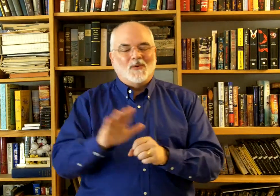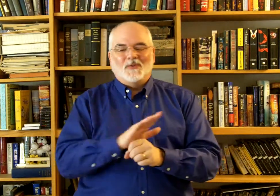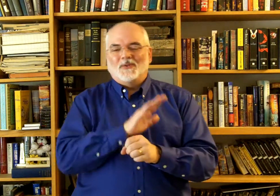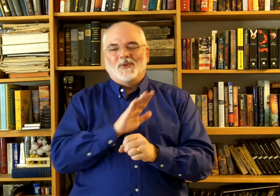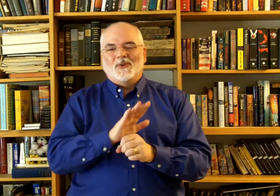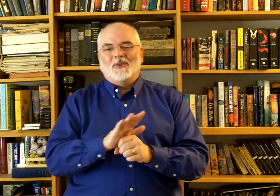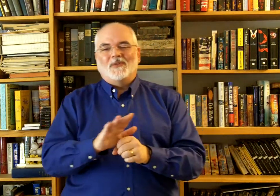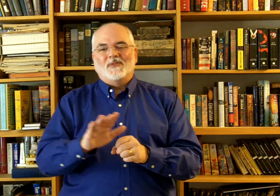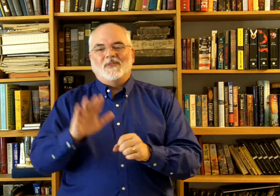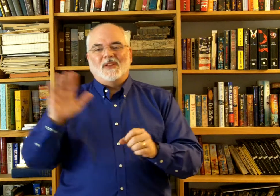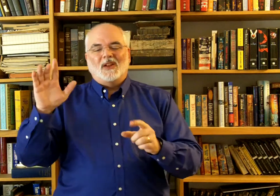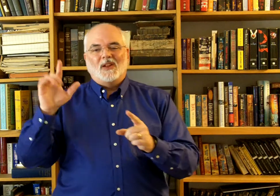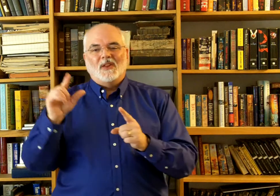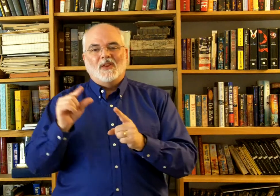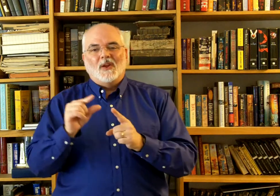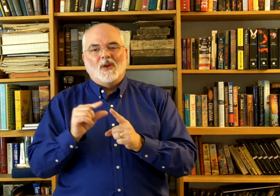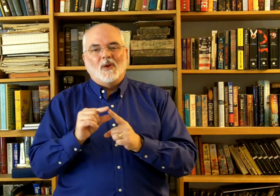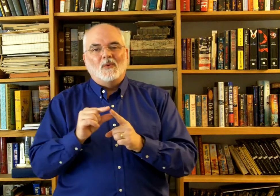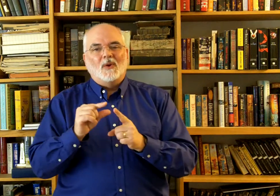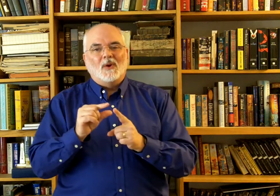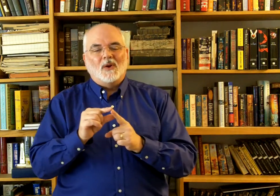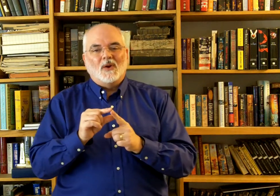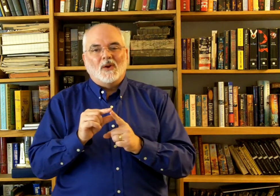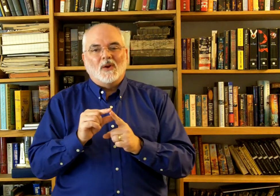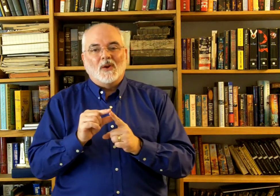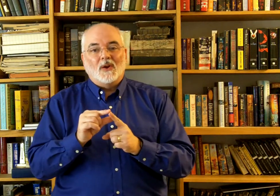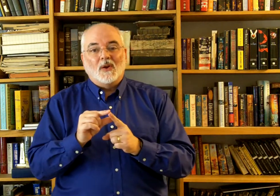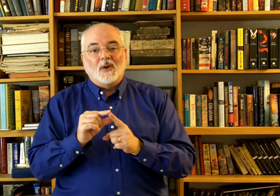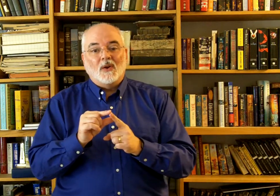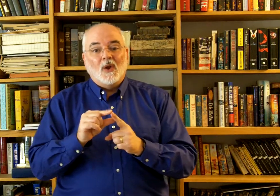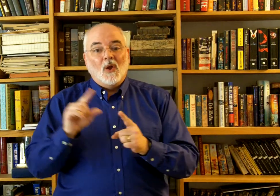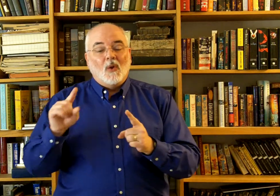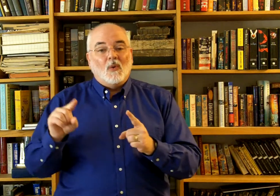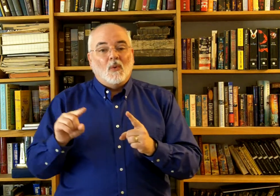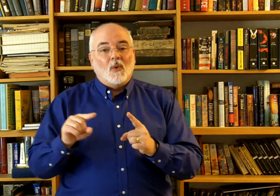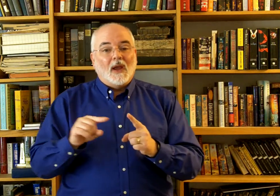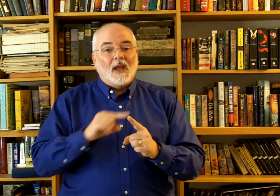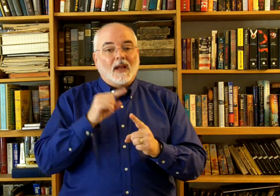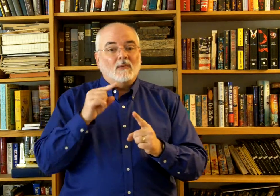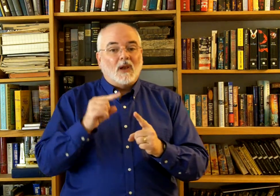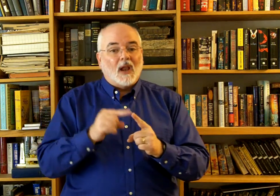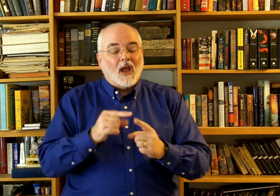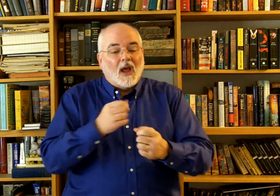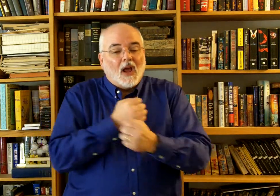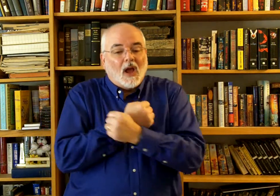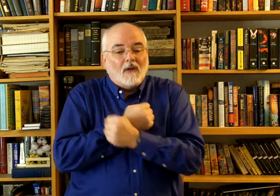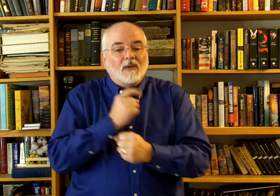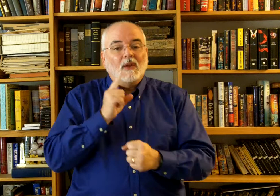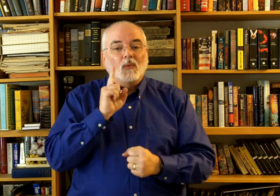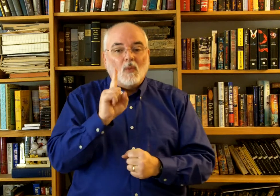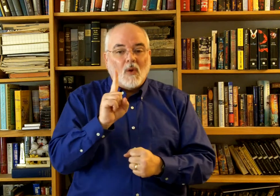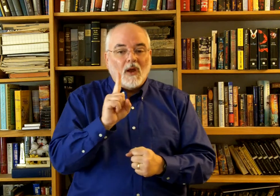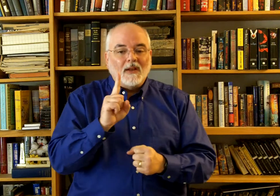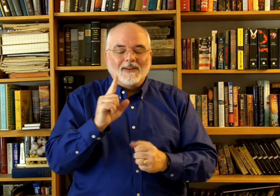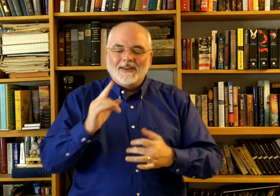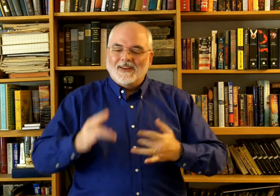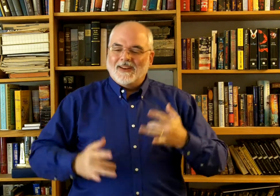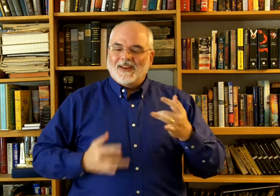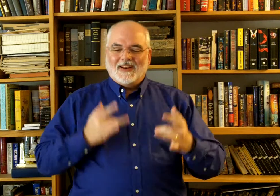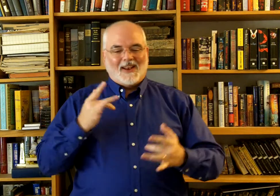fulfill the word. When love in one delightful